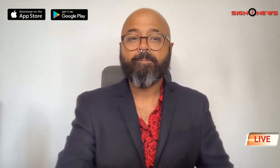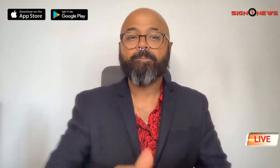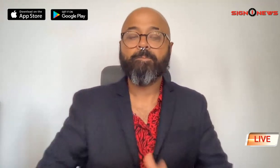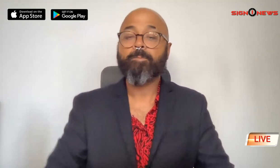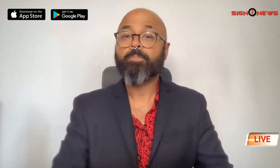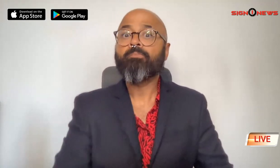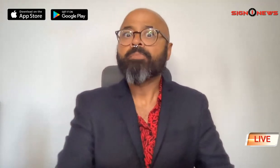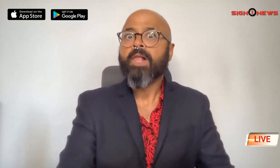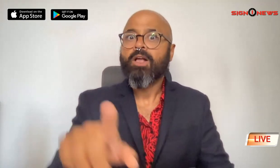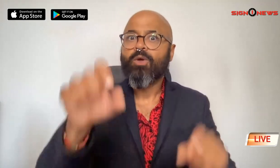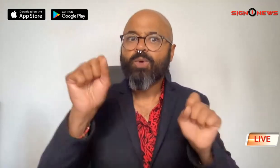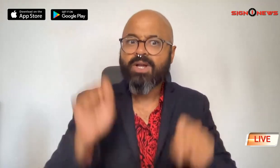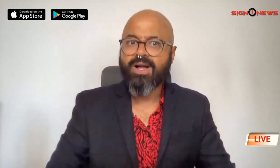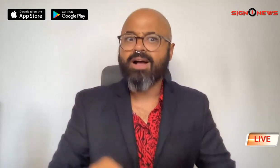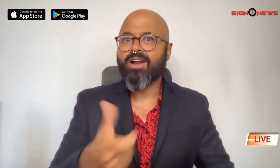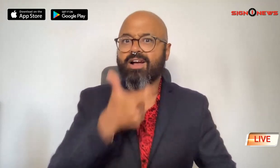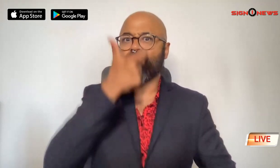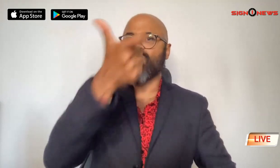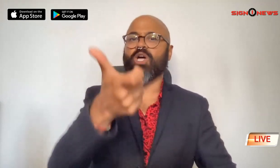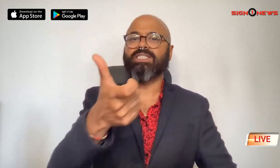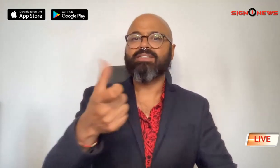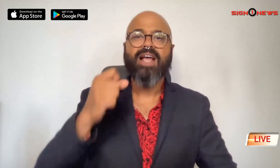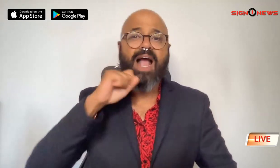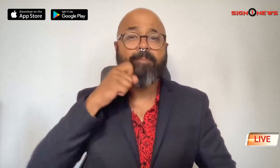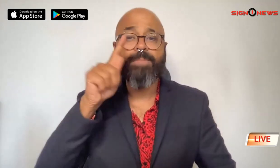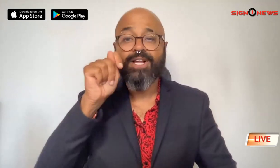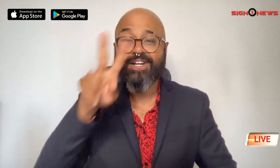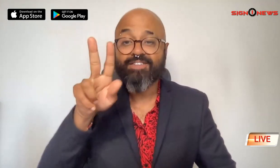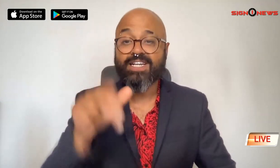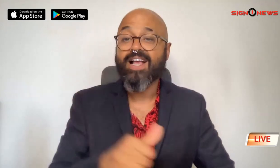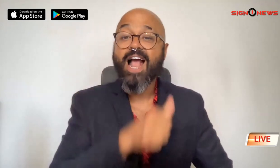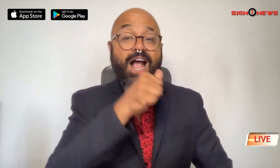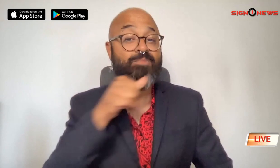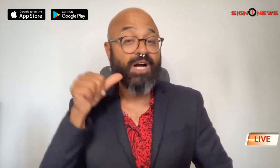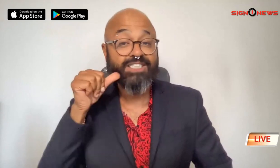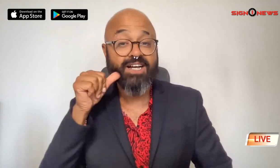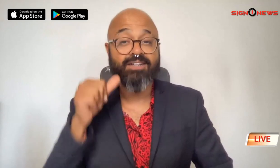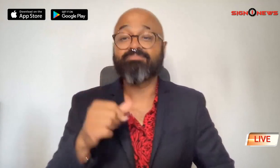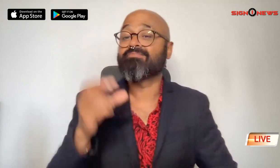and you can also watch on apple tv amazon and roku